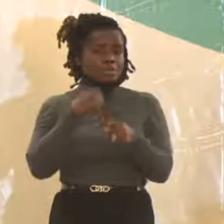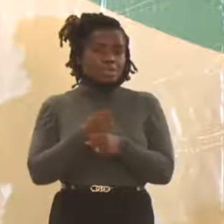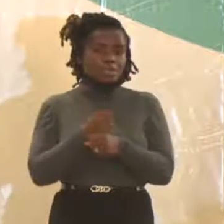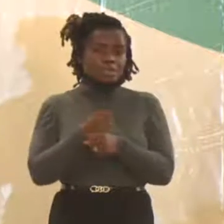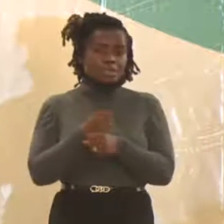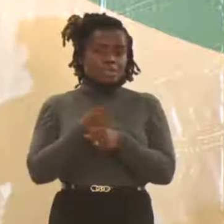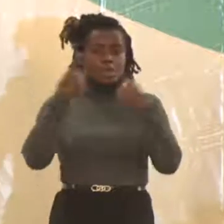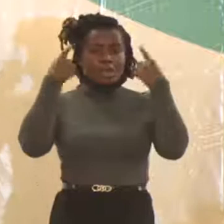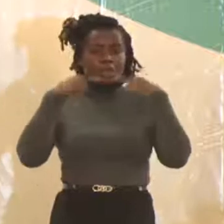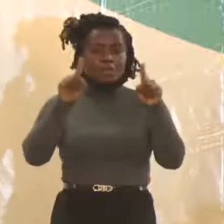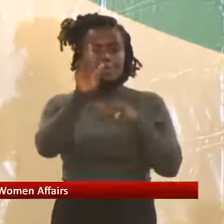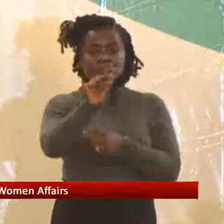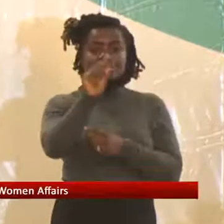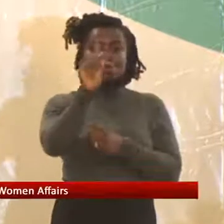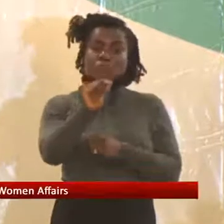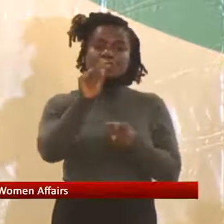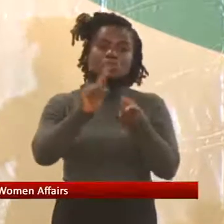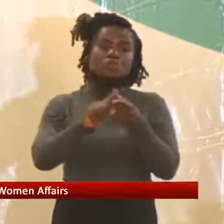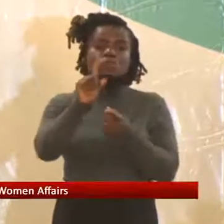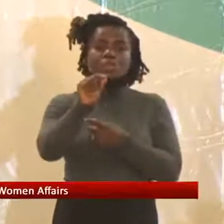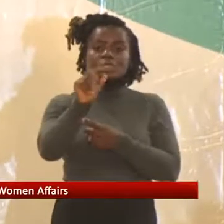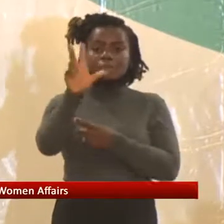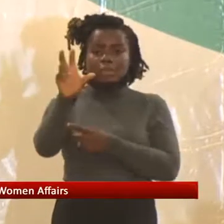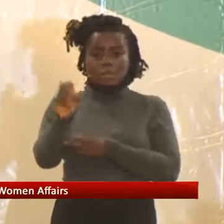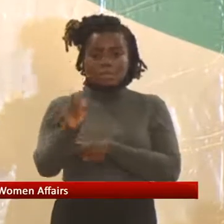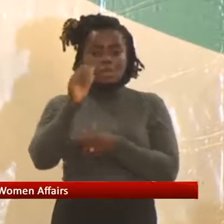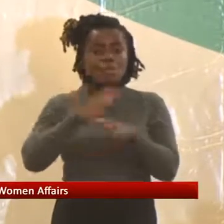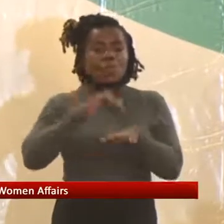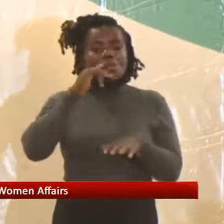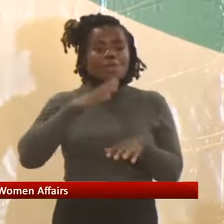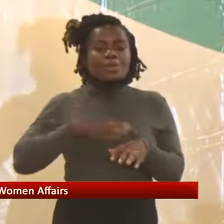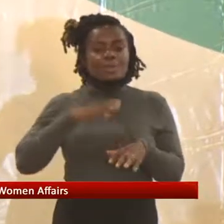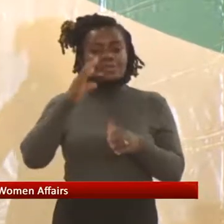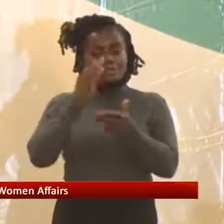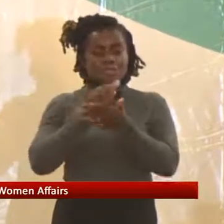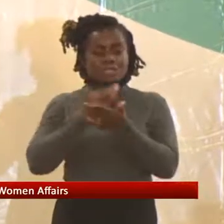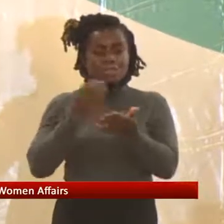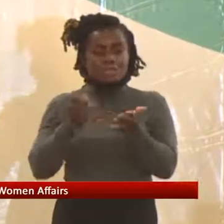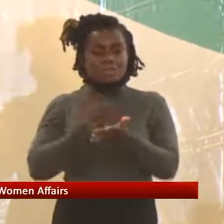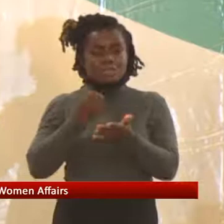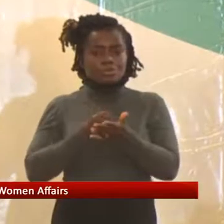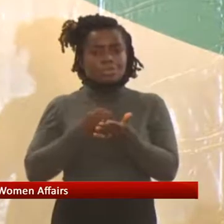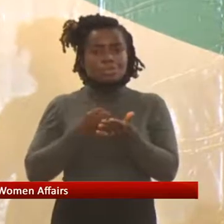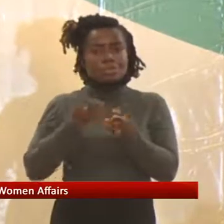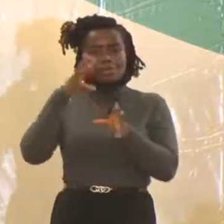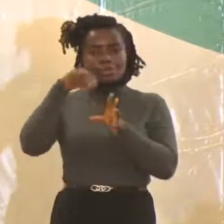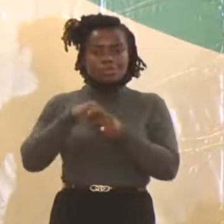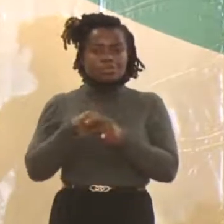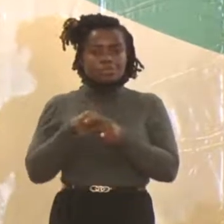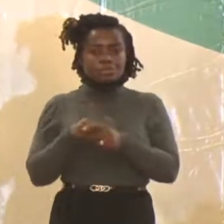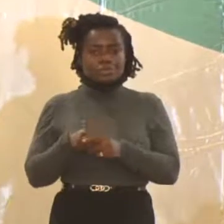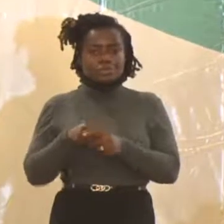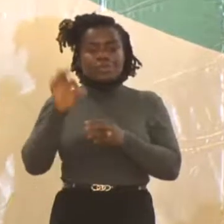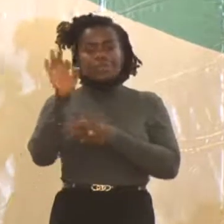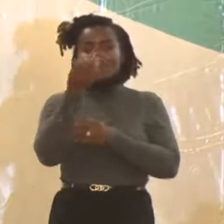2020 to 2030 on women's financial and economic inclusion being flagged off today is